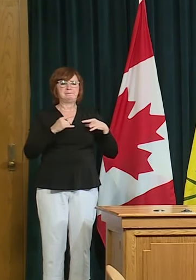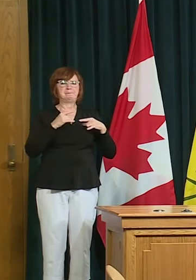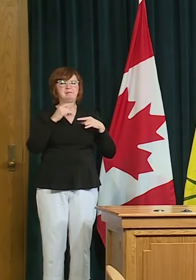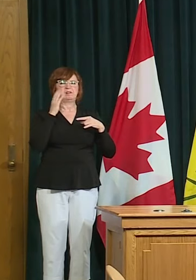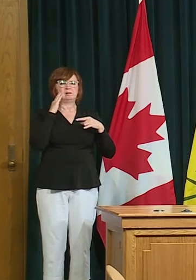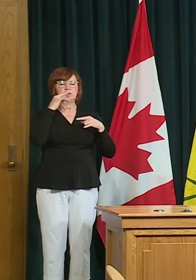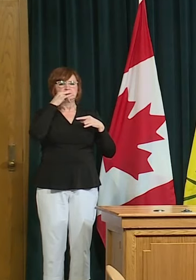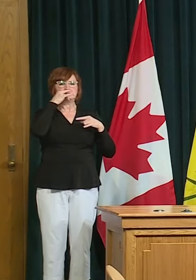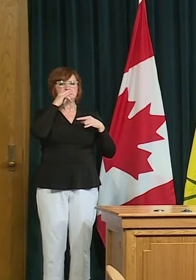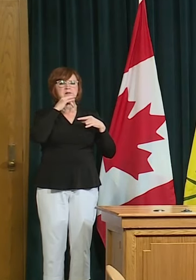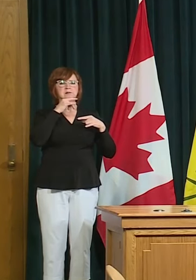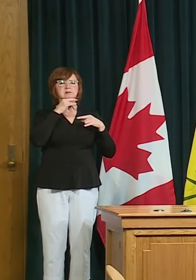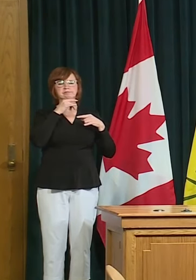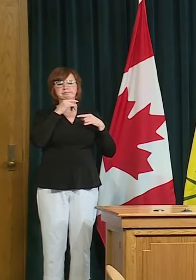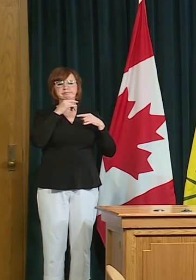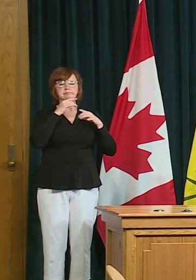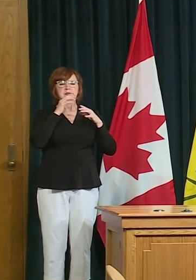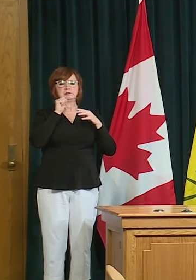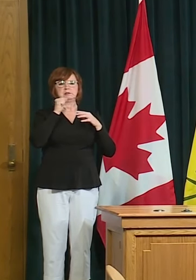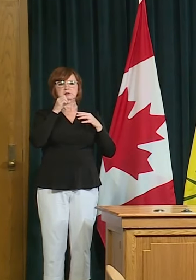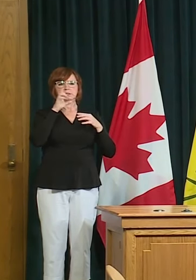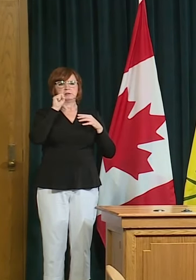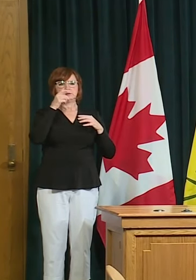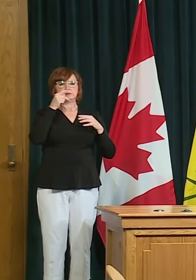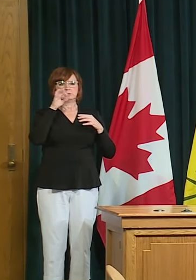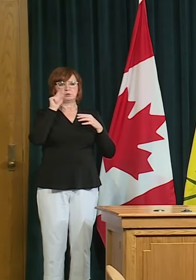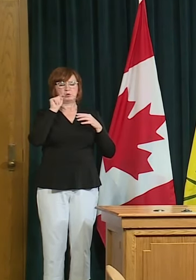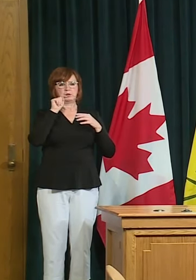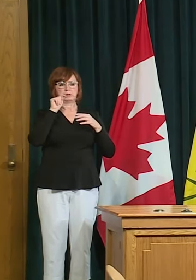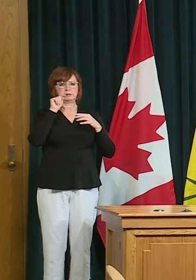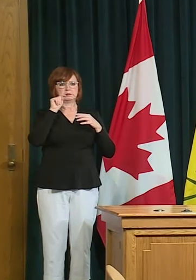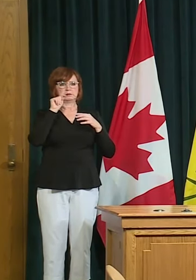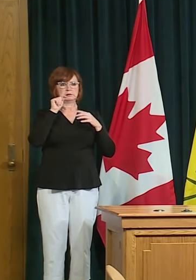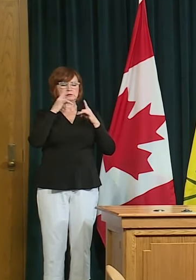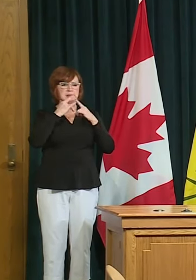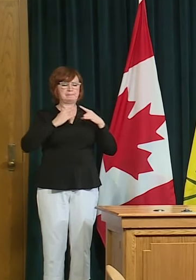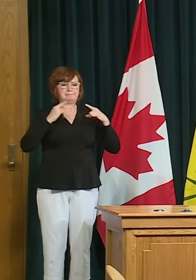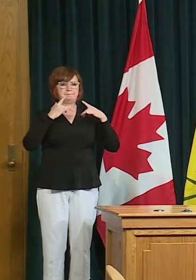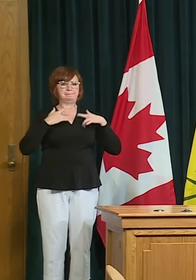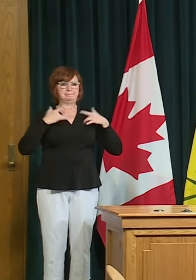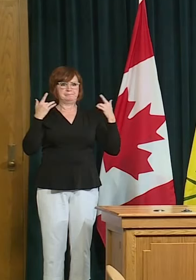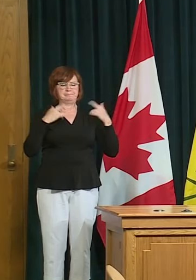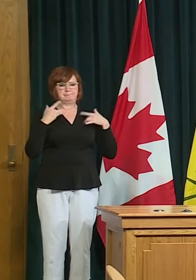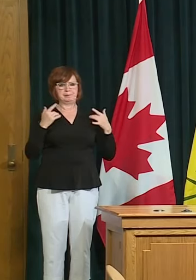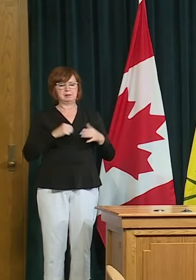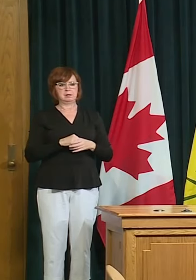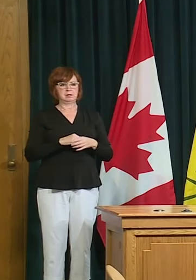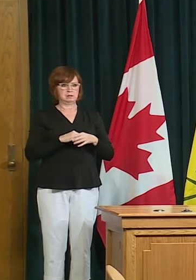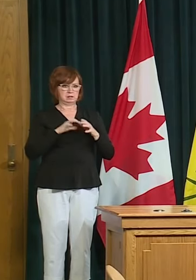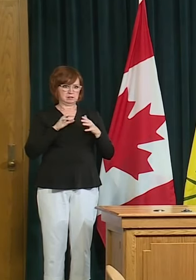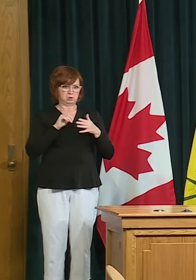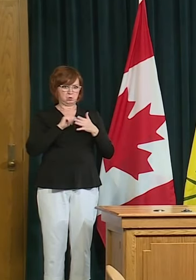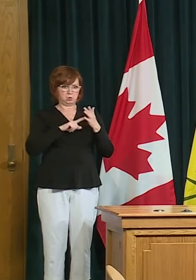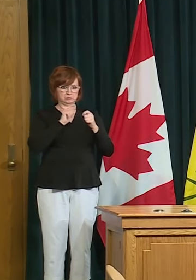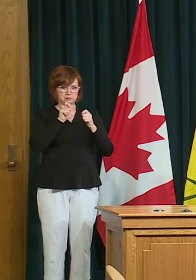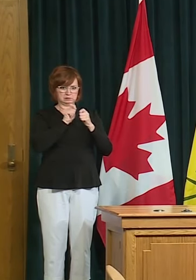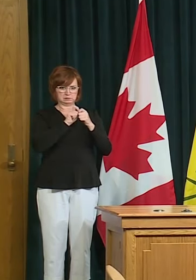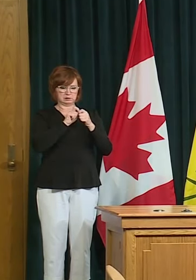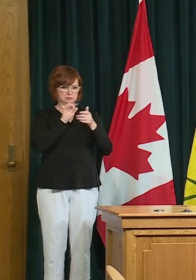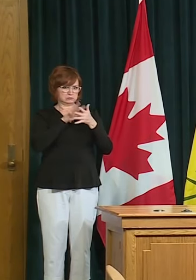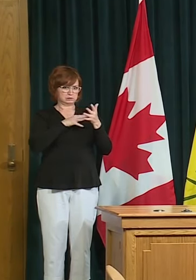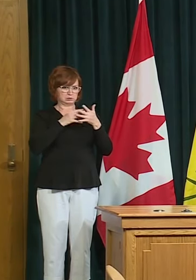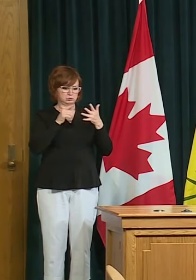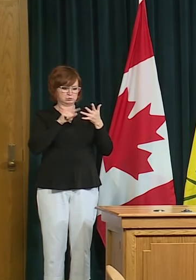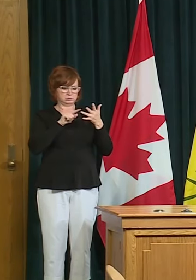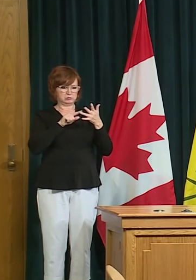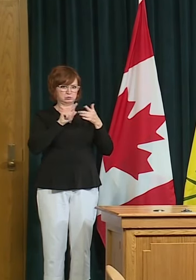on phase four timing and will there be guidelines sent out to some of these sports and camp organizations are looking for some uh parameters in which they can operate